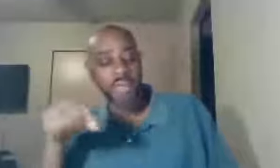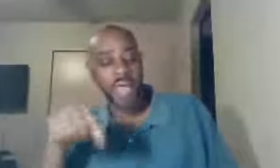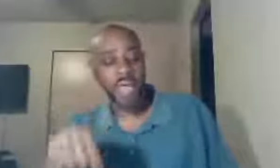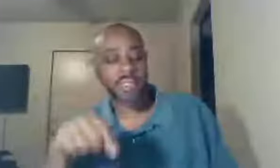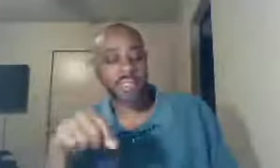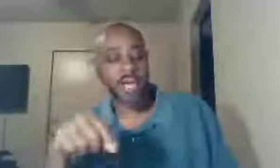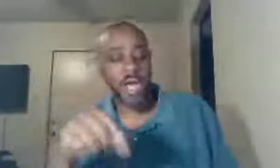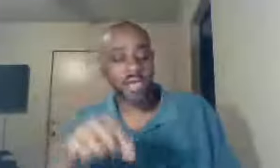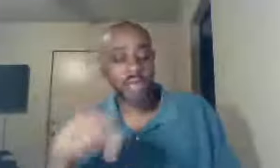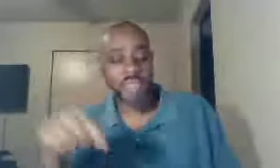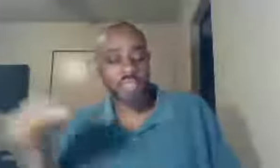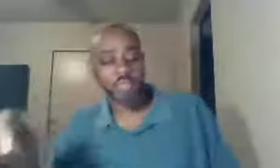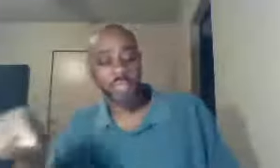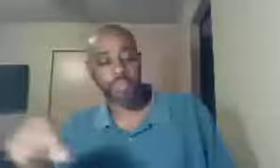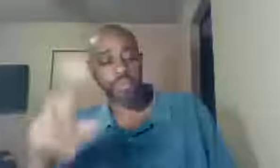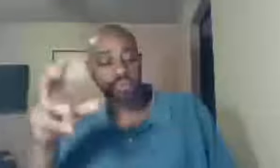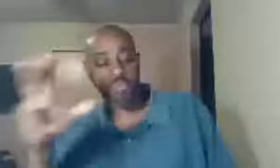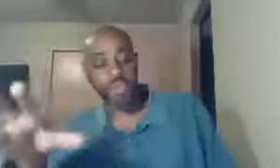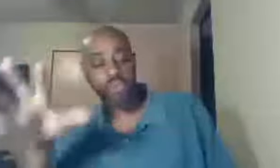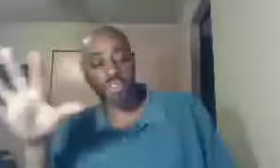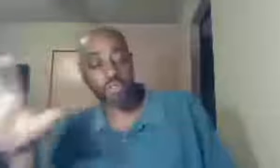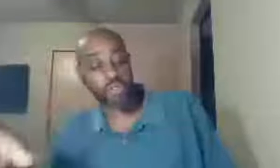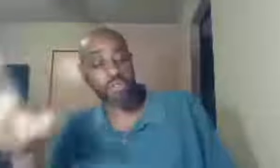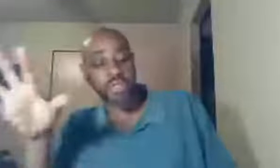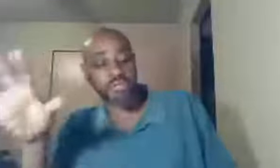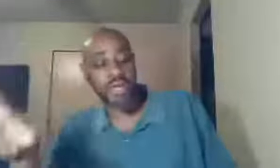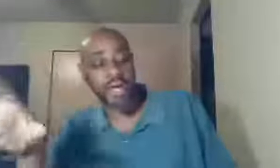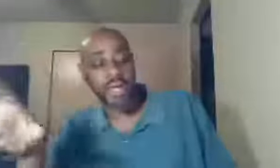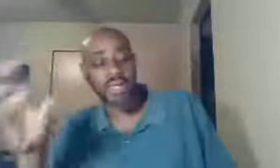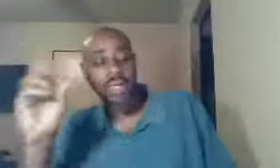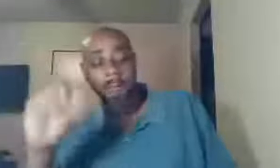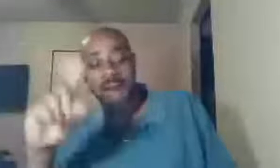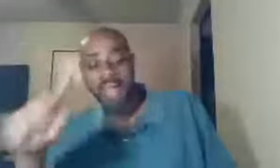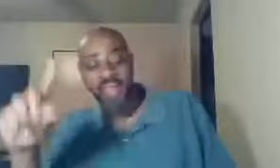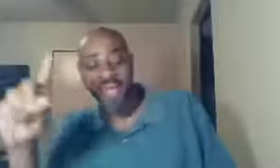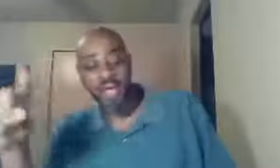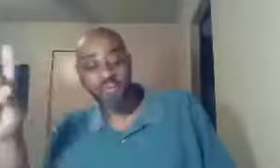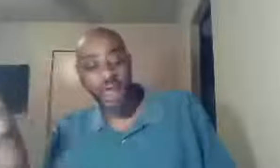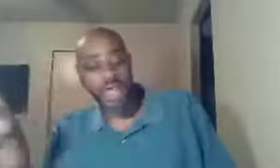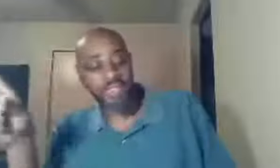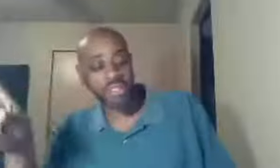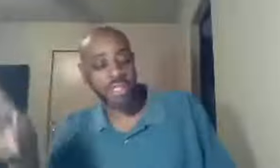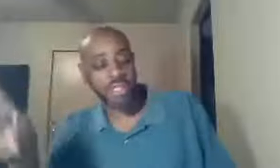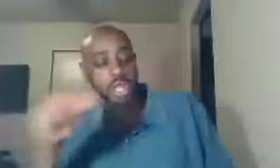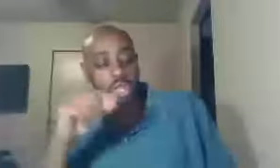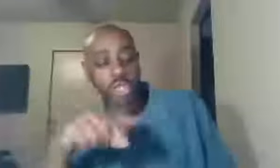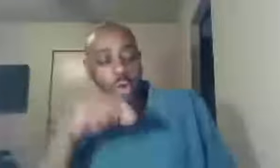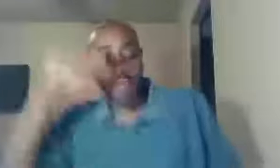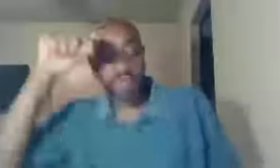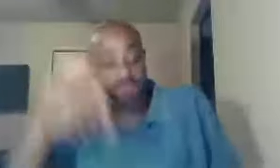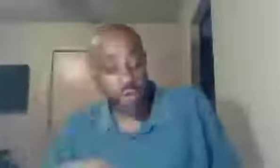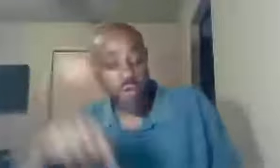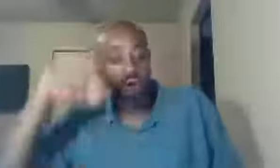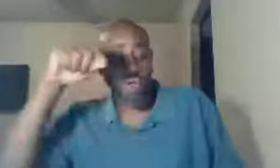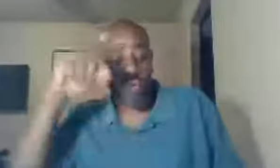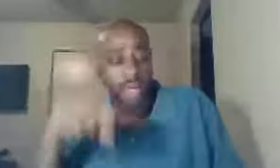as, unrighteous people, who suppress the truth of God, by their unrighteousness, knowing full well,